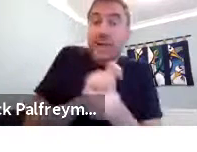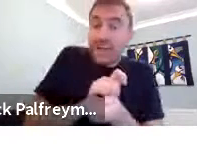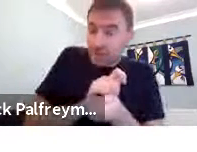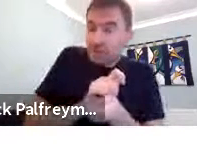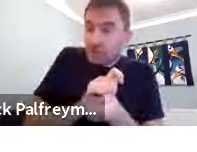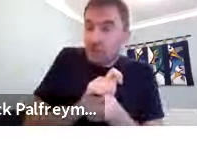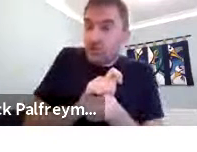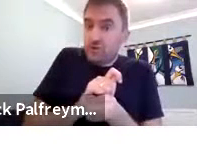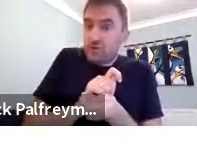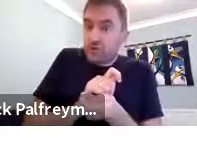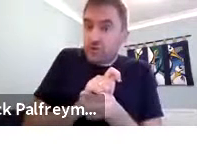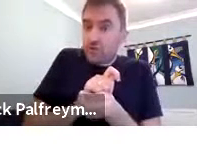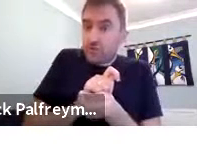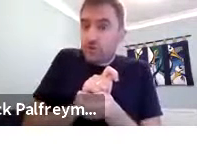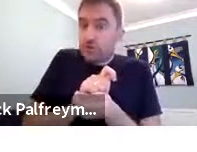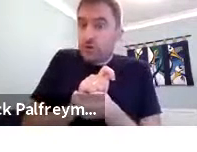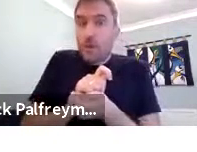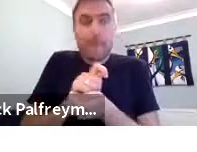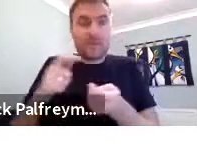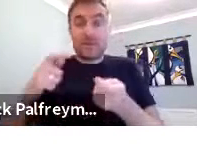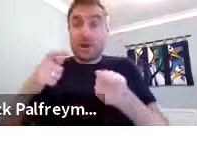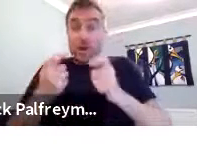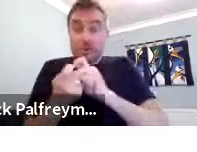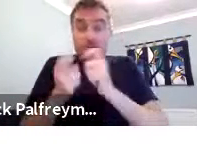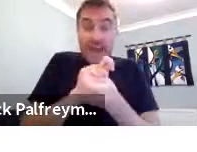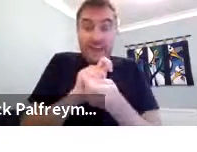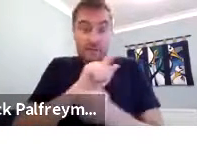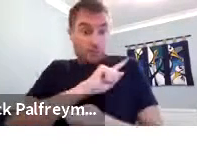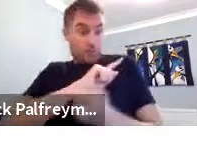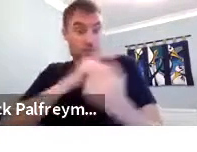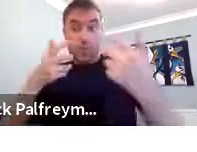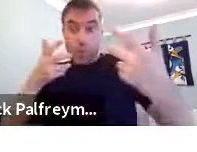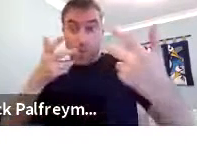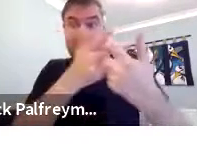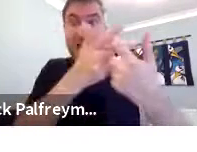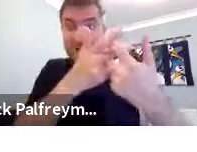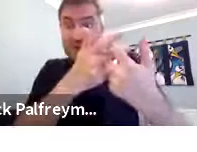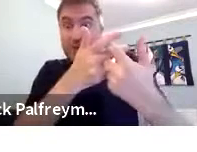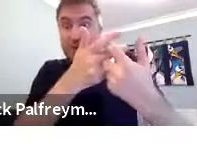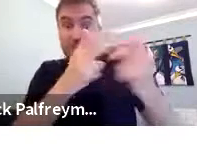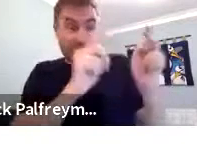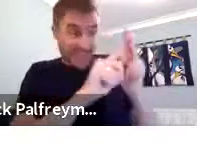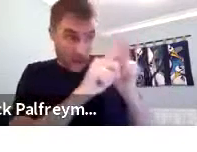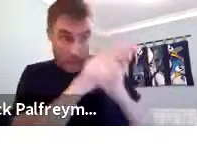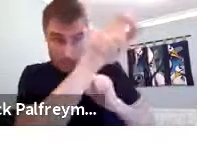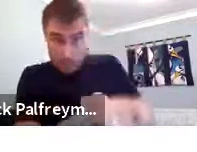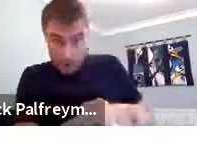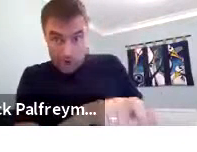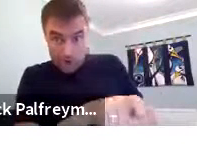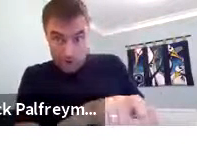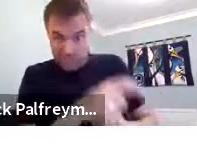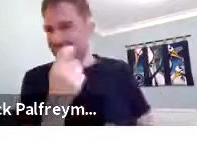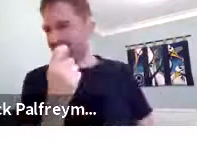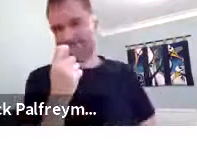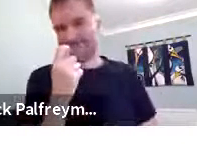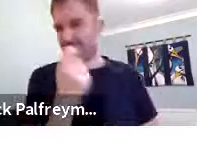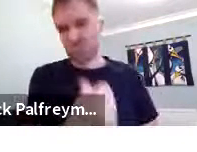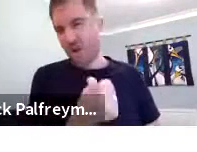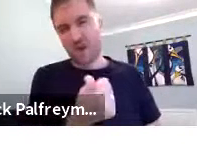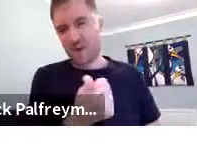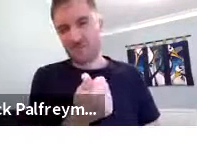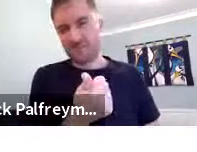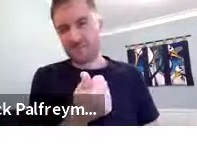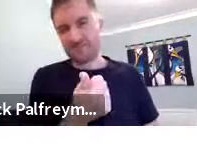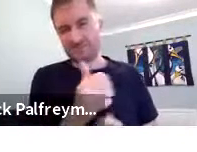And at the other variants, there are some switching, some changes. And that could be to match the other